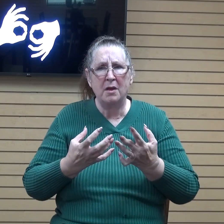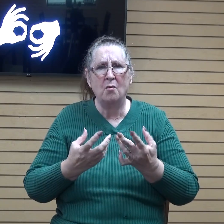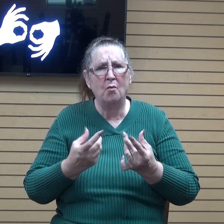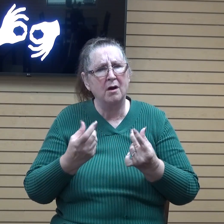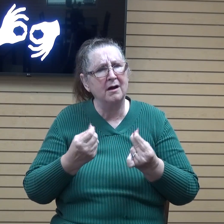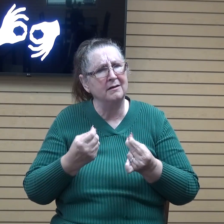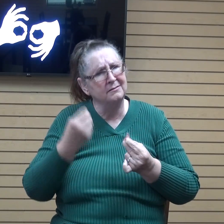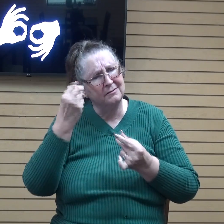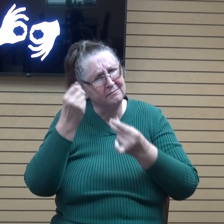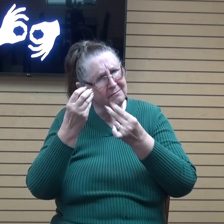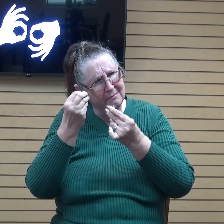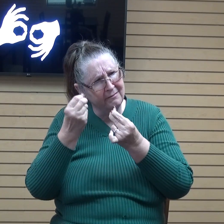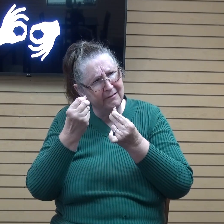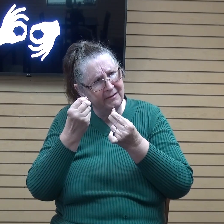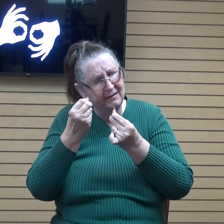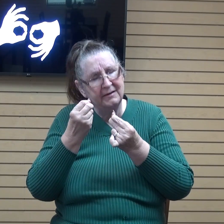um especially when we're going through a hard time